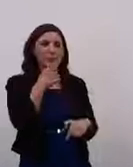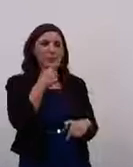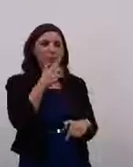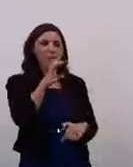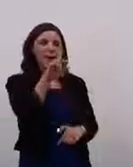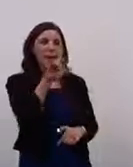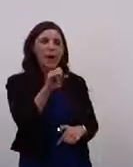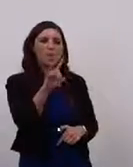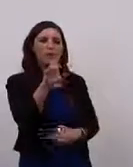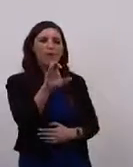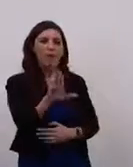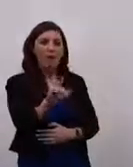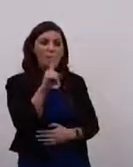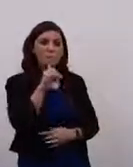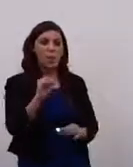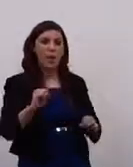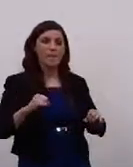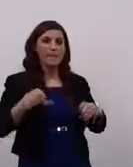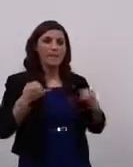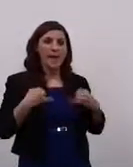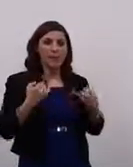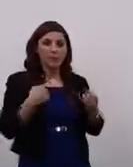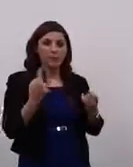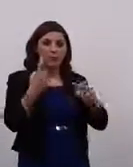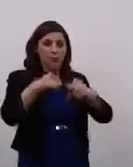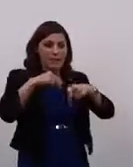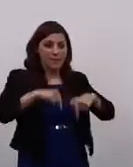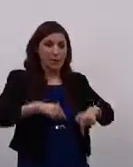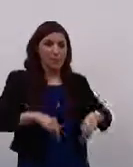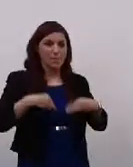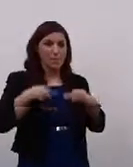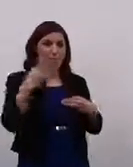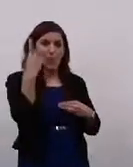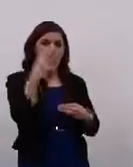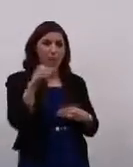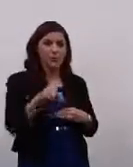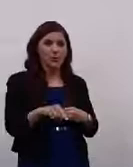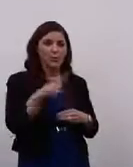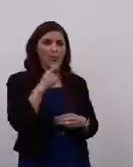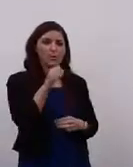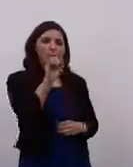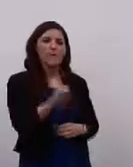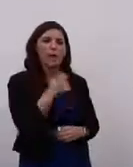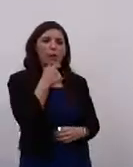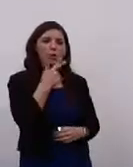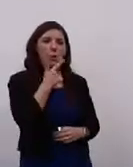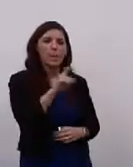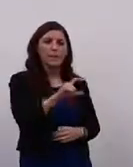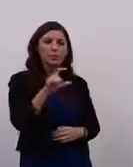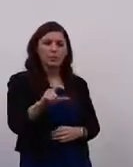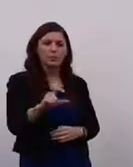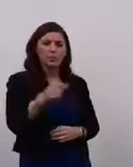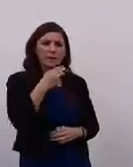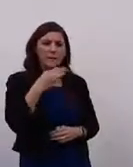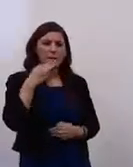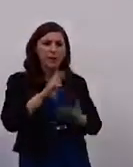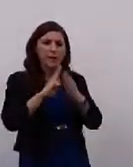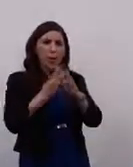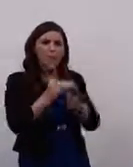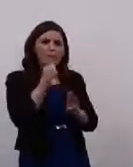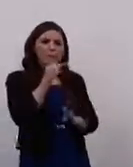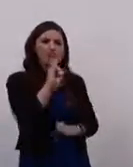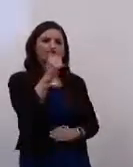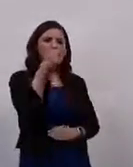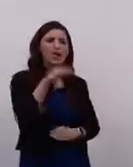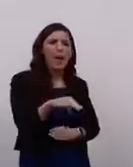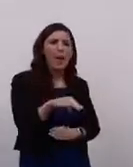I'd like to thank you for joining us here this morning as South Dublin County Council makes a commitment to become the first jam card friendly